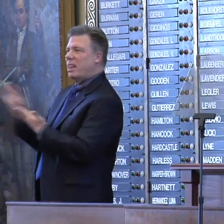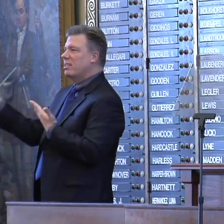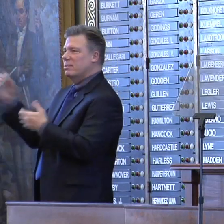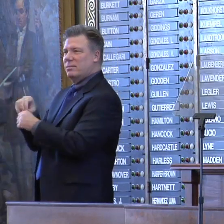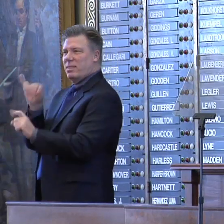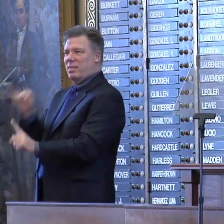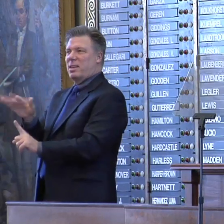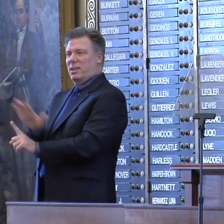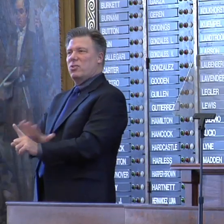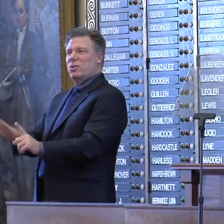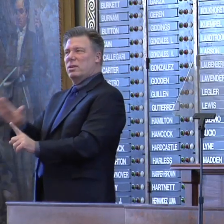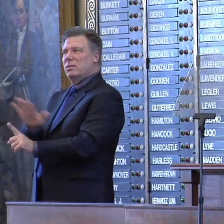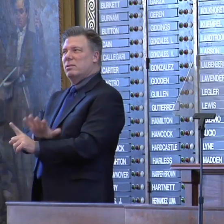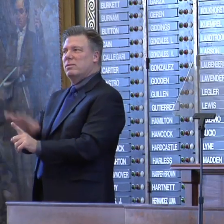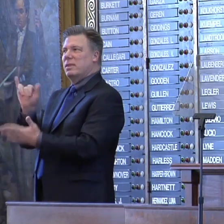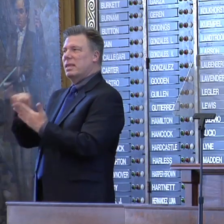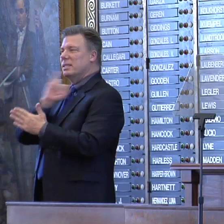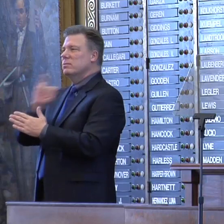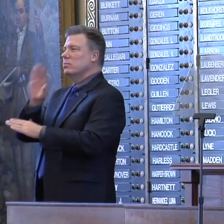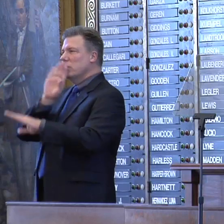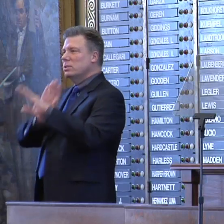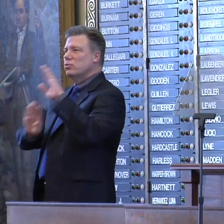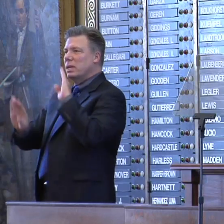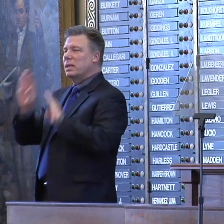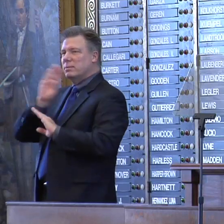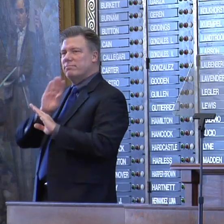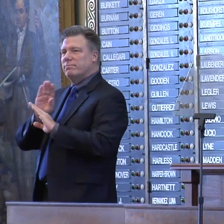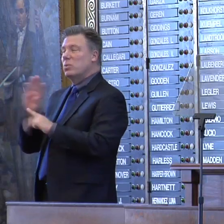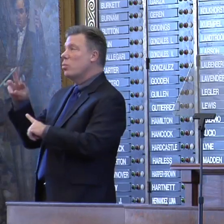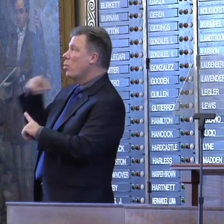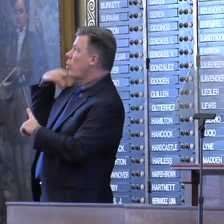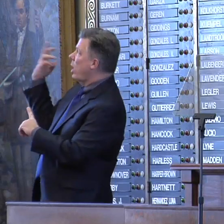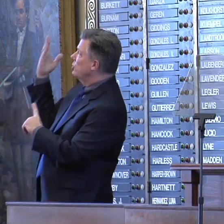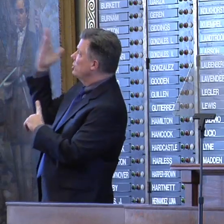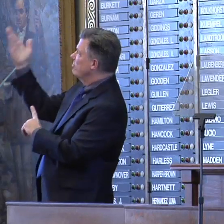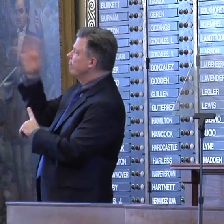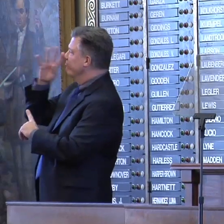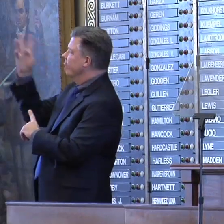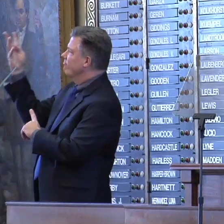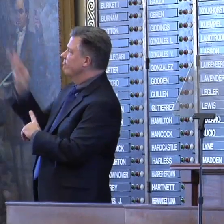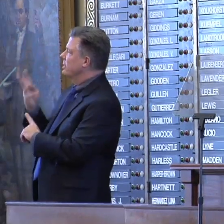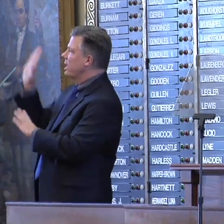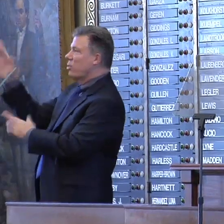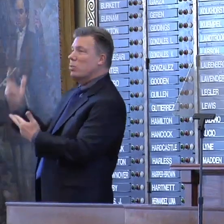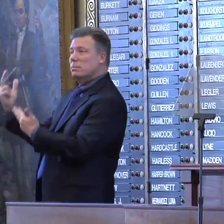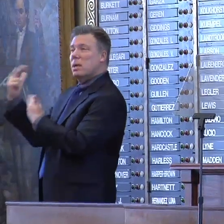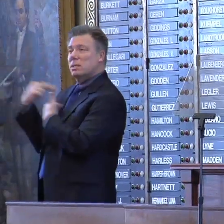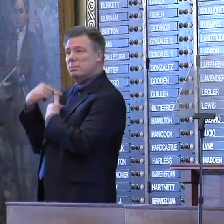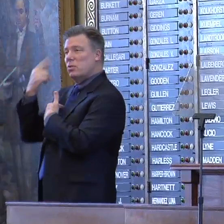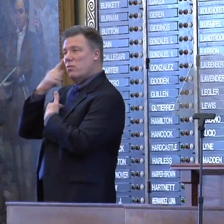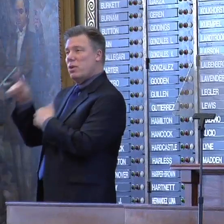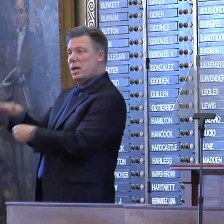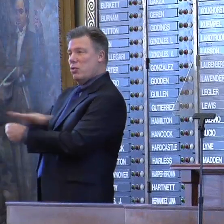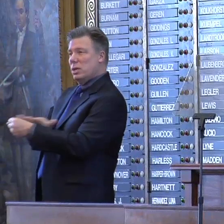It's part of that frustrating paradise where Washington neglects their responsibility for areas clearly